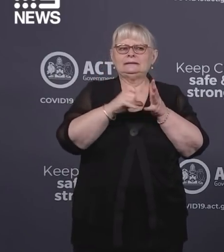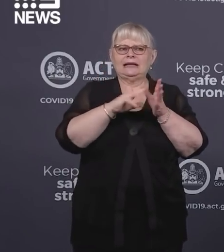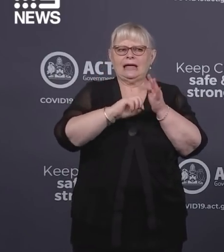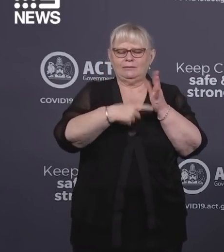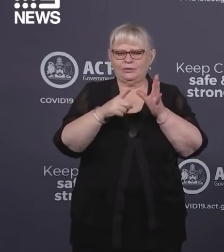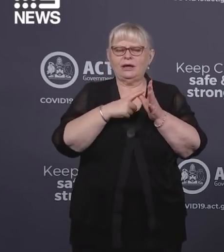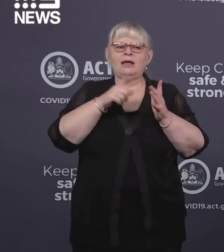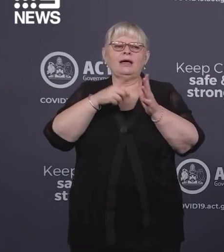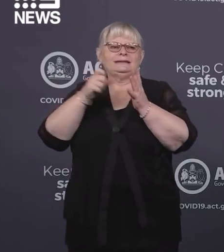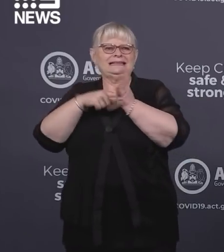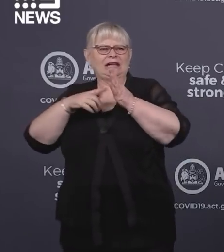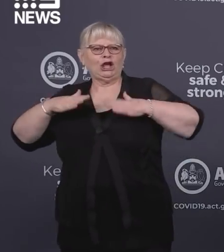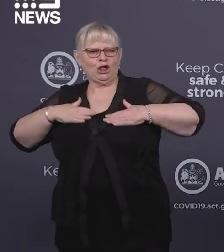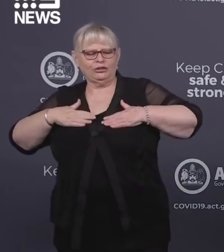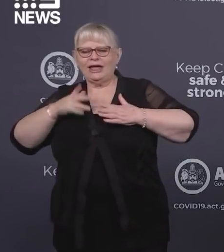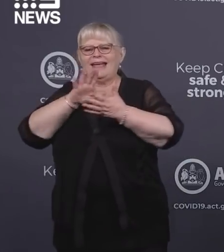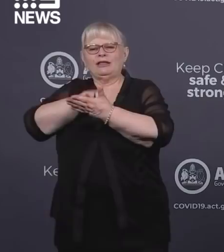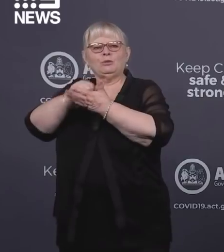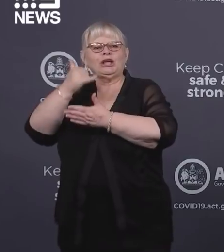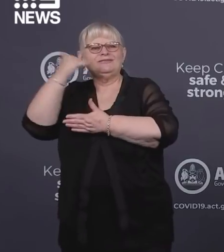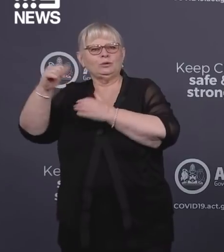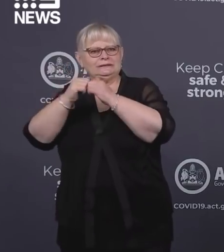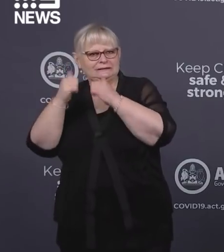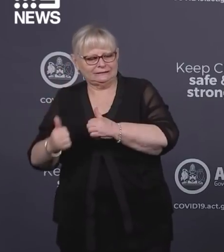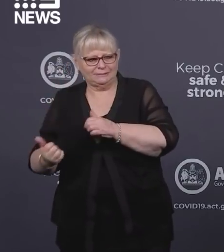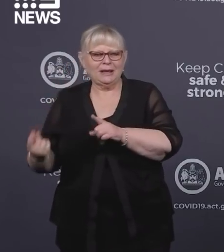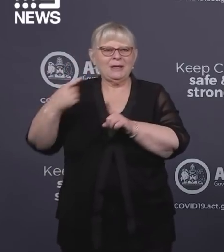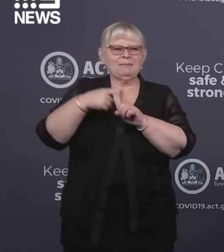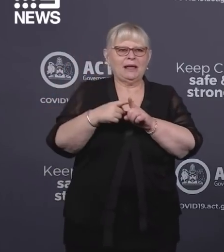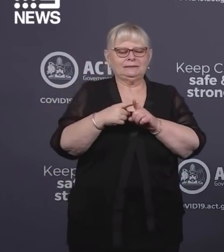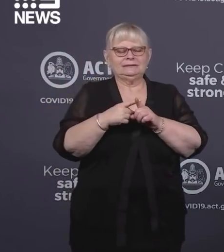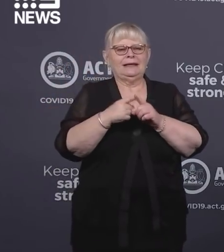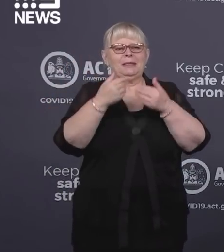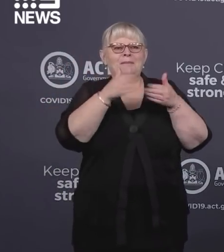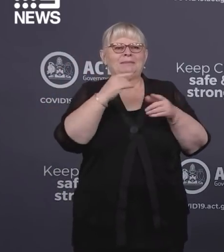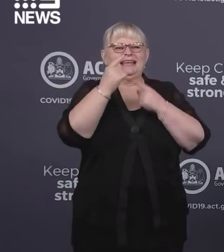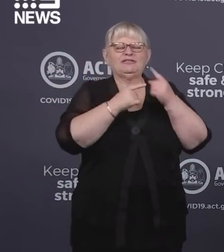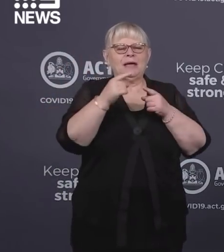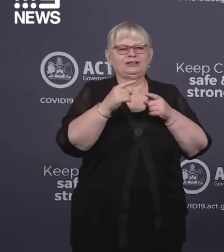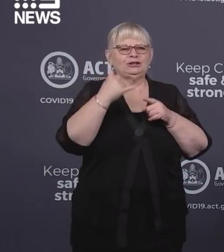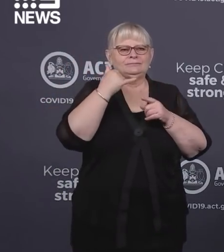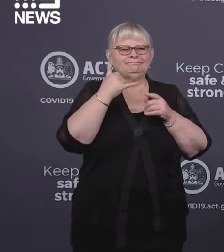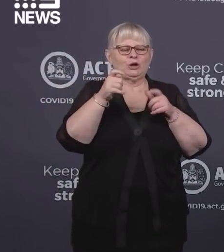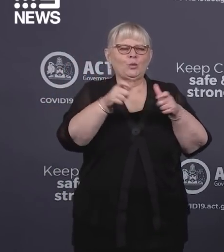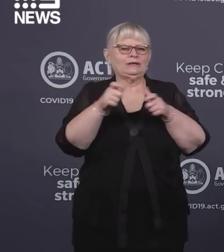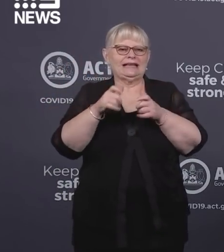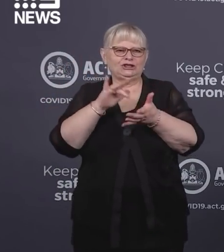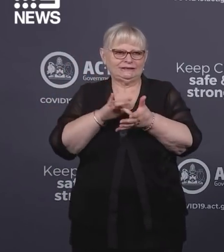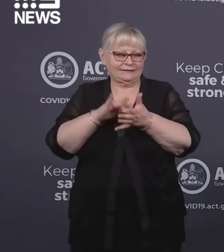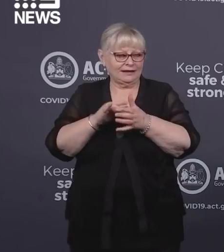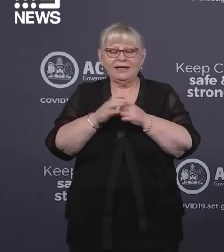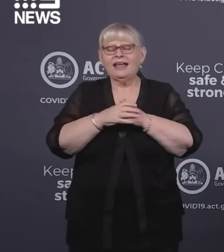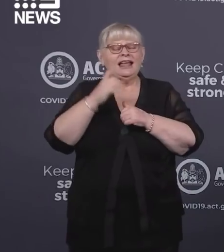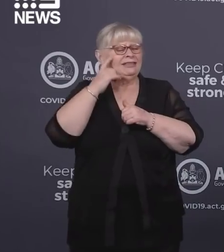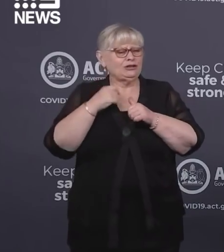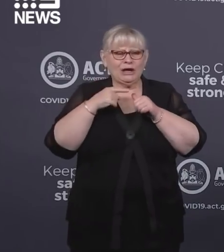ACT Health and the Vaccine Booking Call Systems, as well as our Public Information Coordination Centre, who've been working really hard to answer